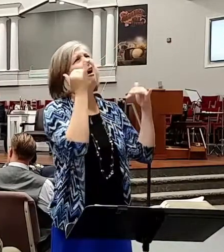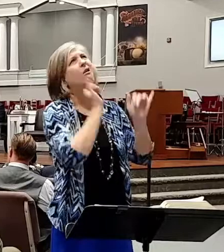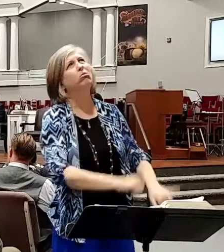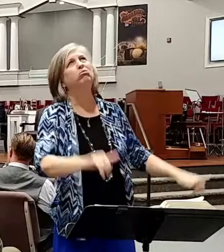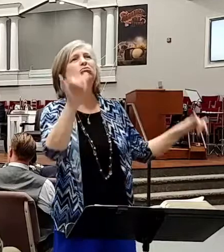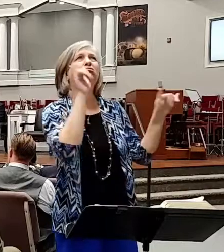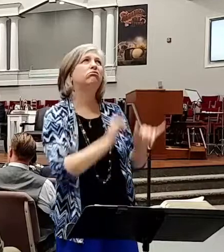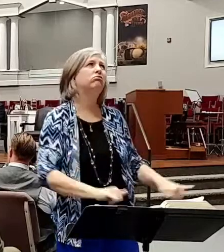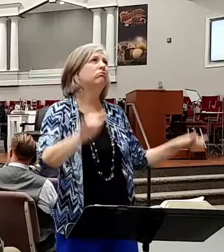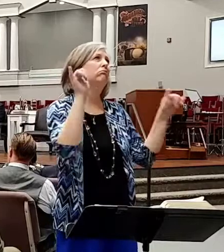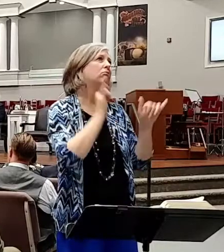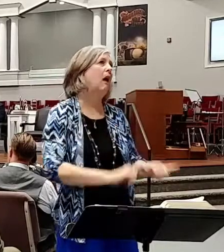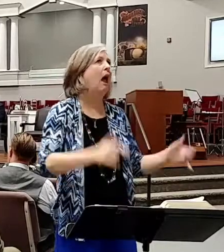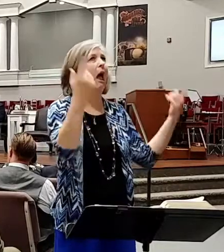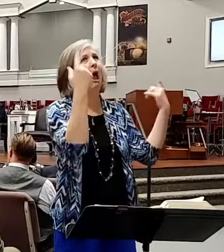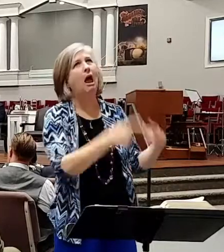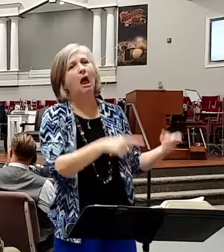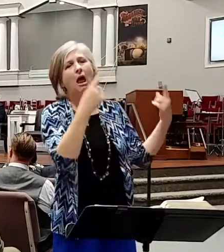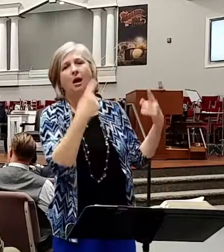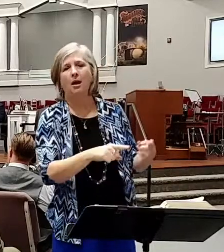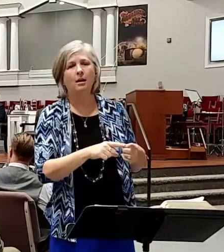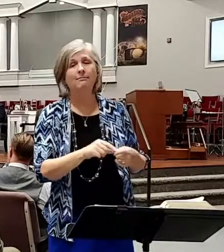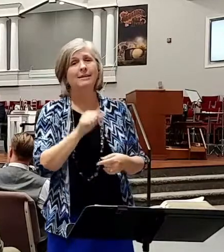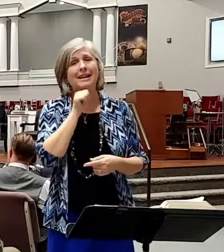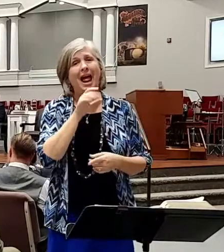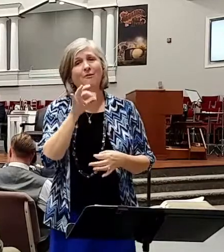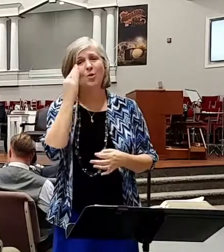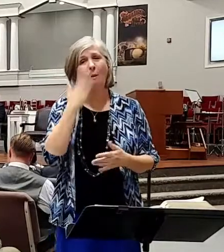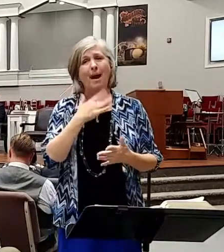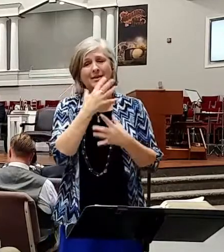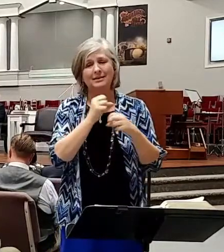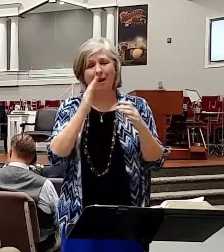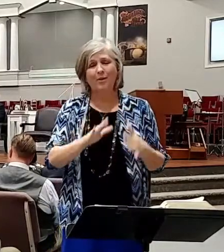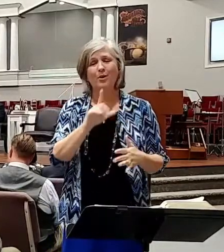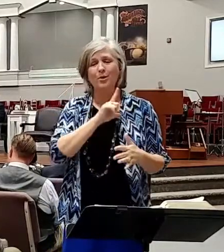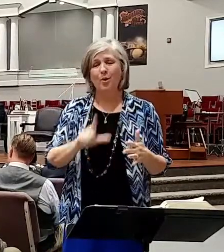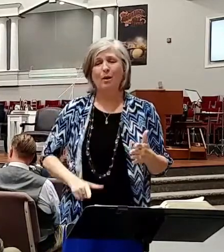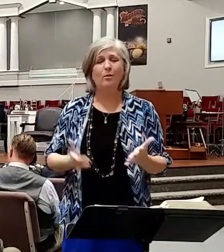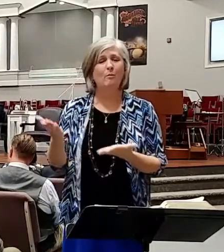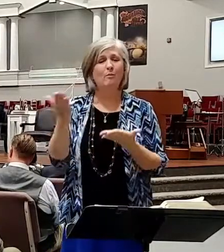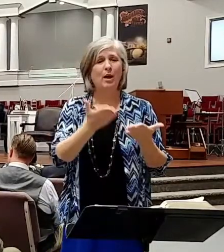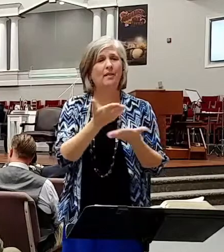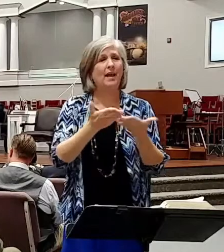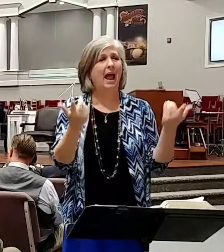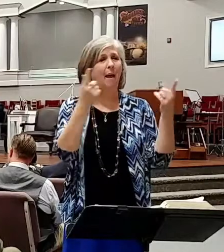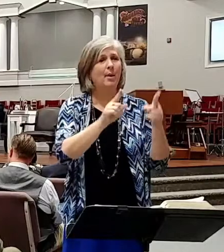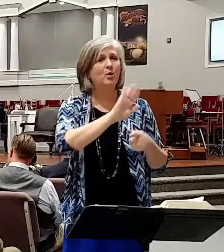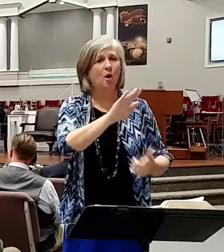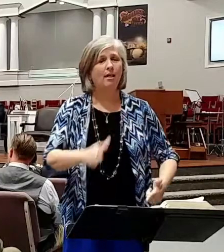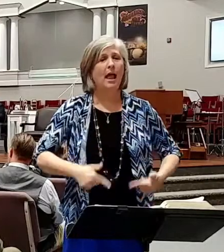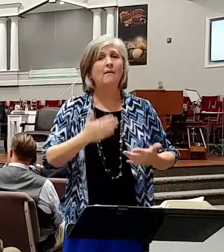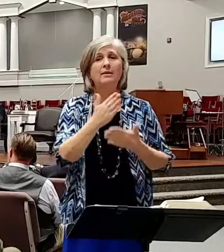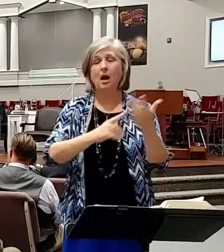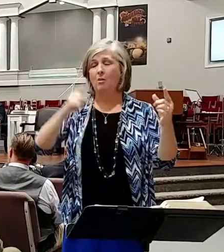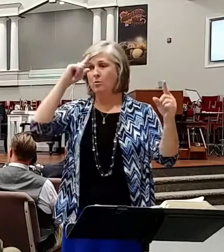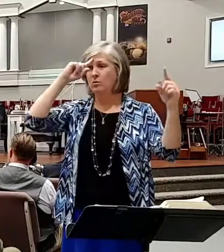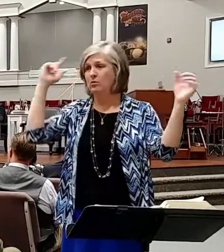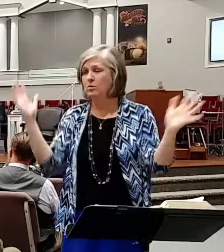you know my Savior. God will bring things into your life, some of them that will astound you, some that will amaze you, some that will